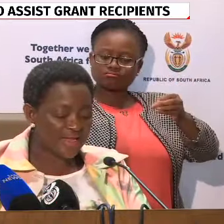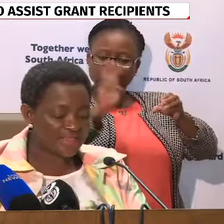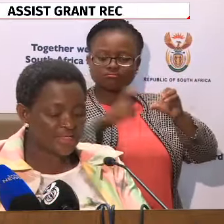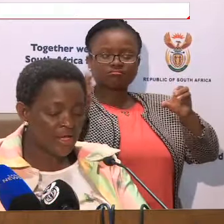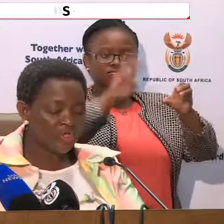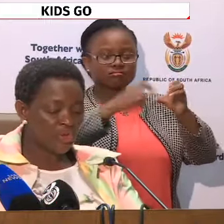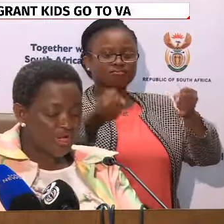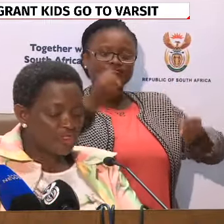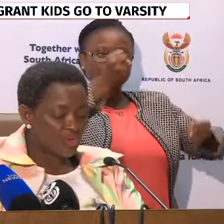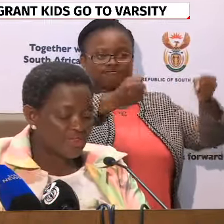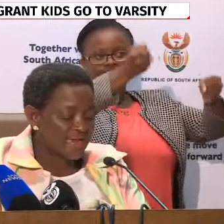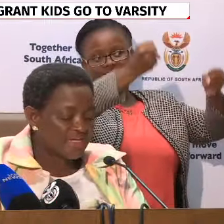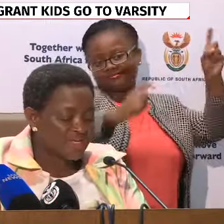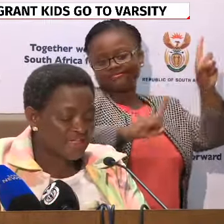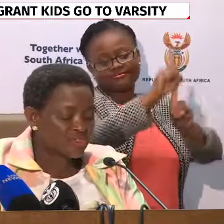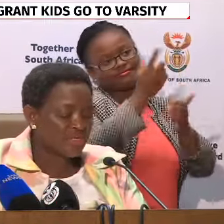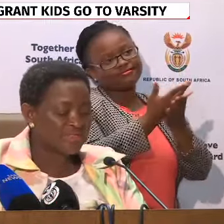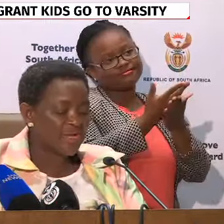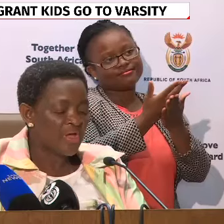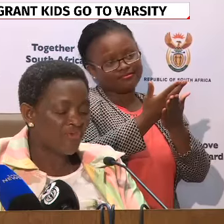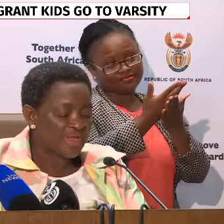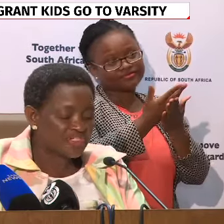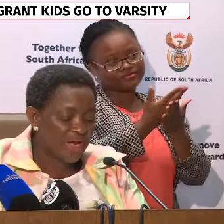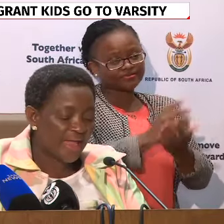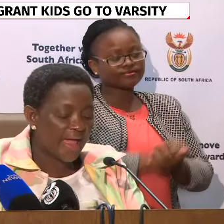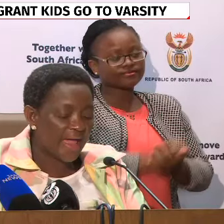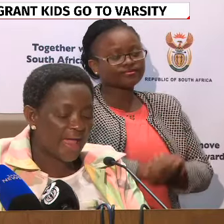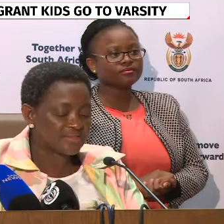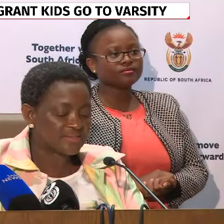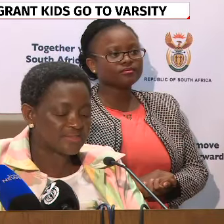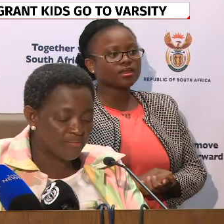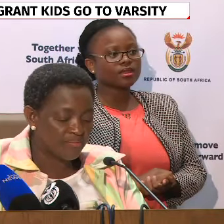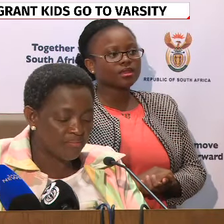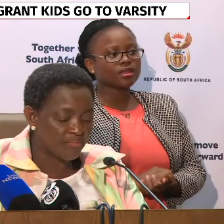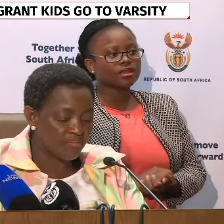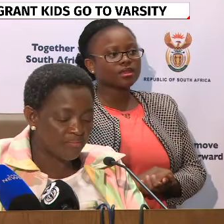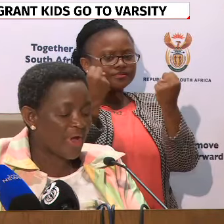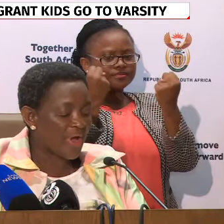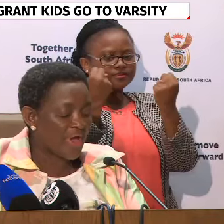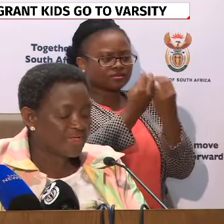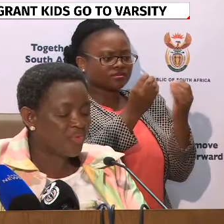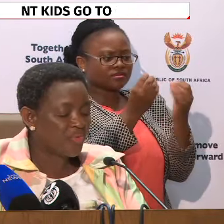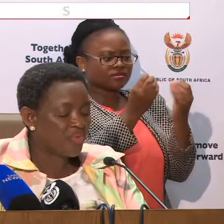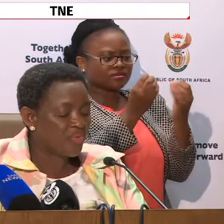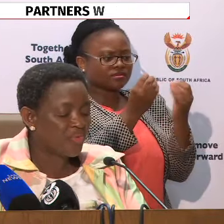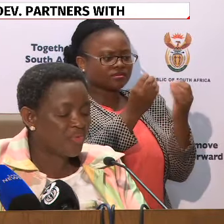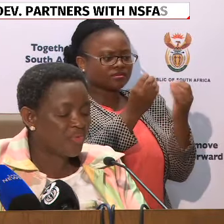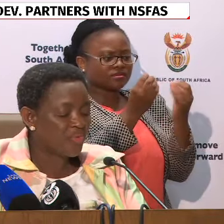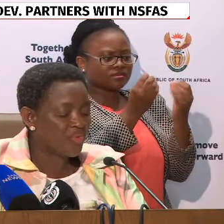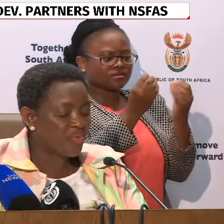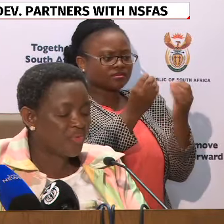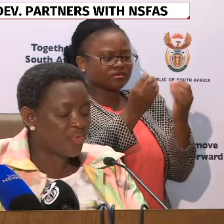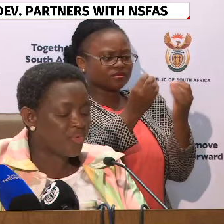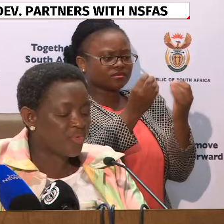extended to include the national student financial aid scheme to ensure that poor children